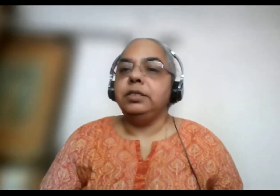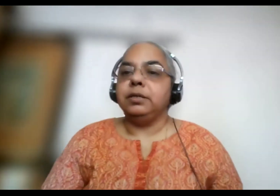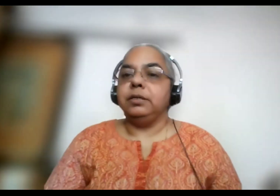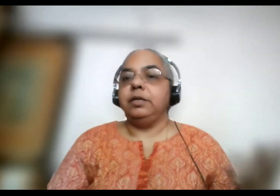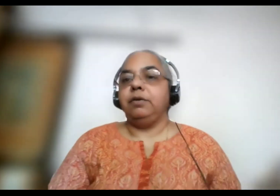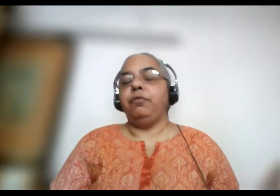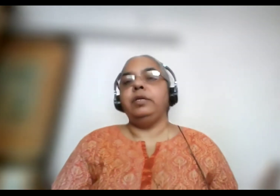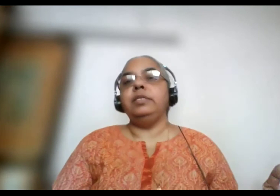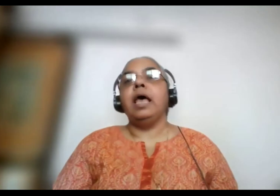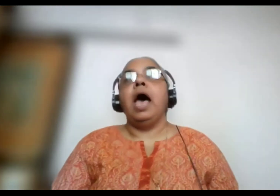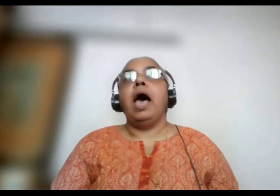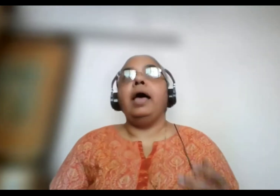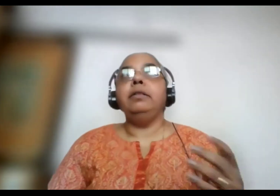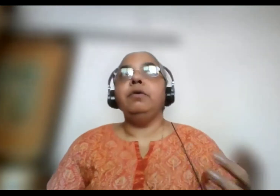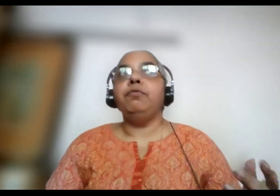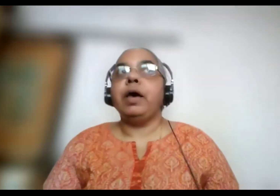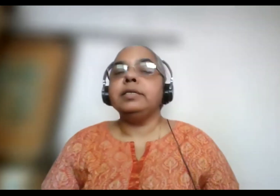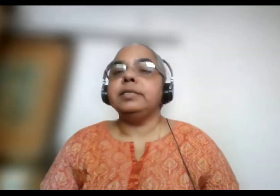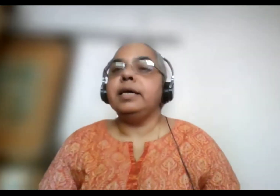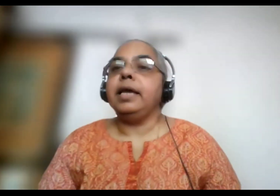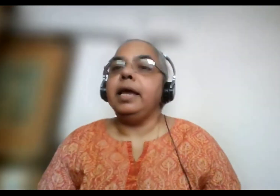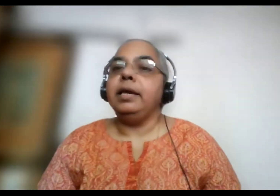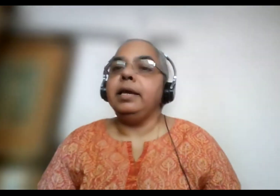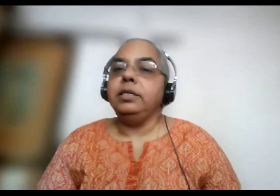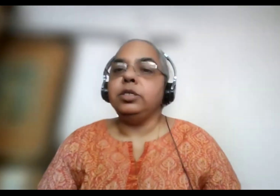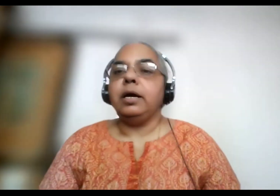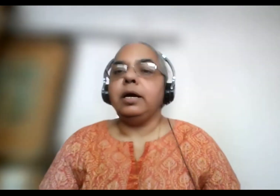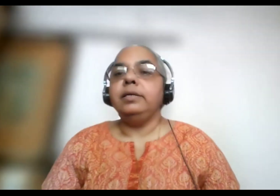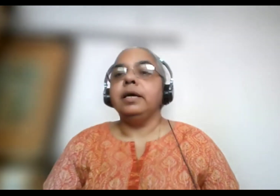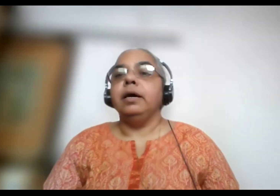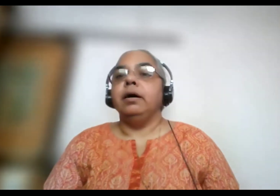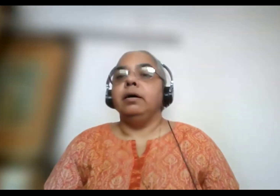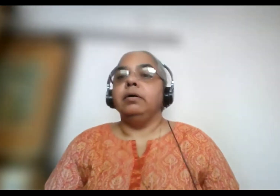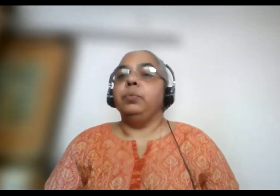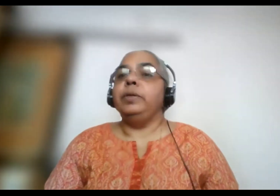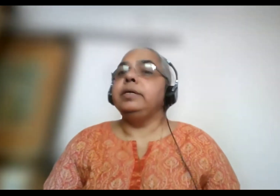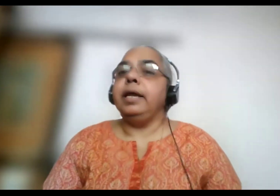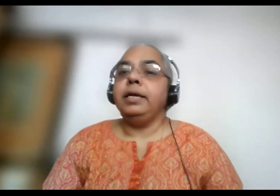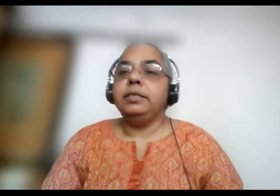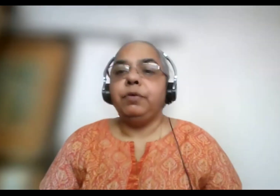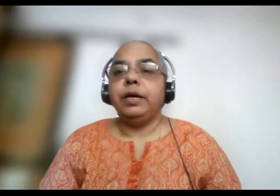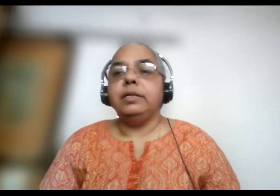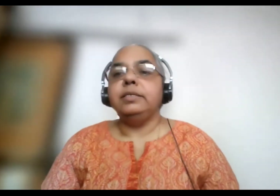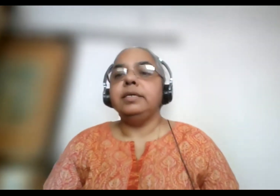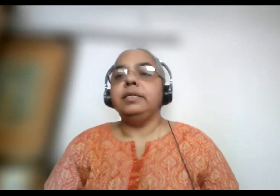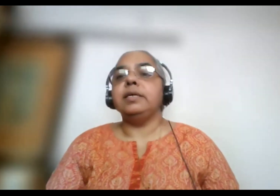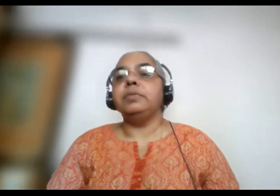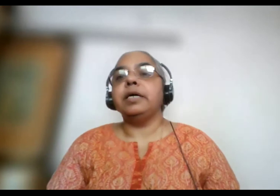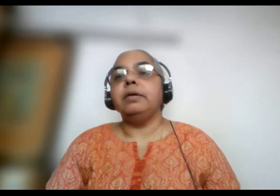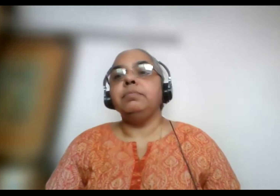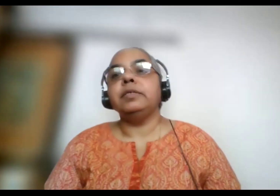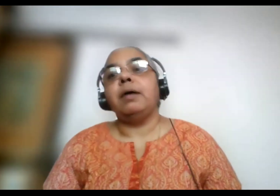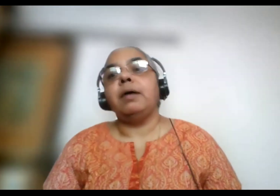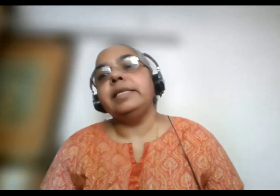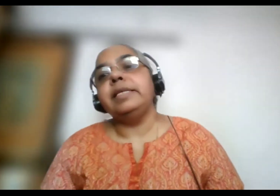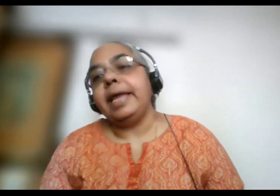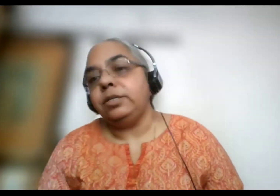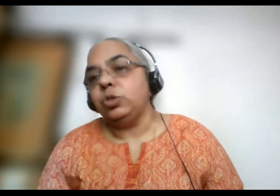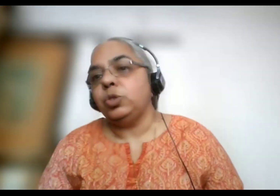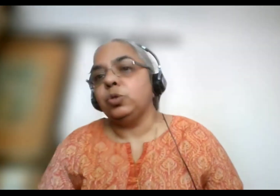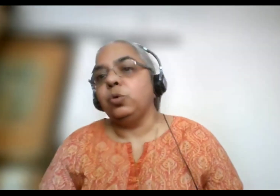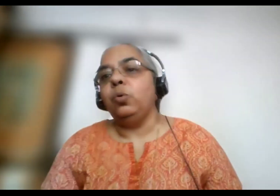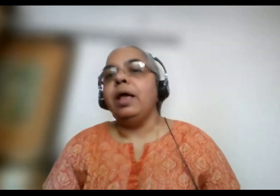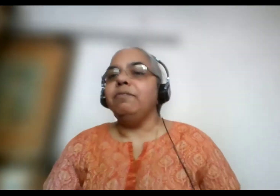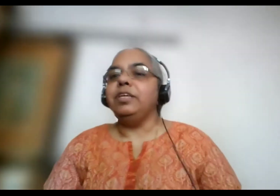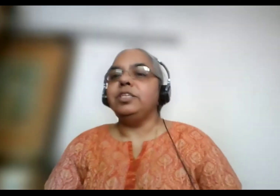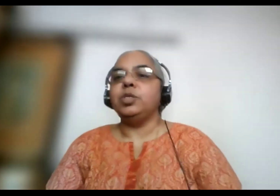important differences and the fact that any child with great difficulty sometimes comes late